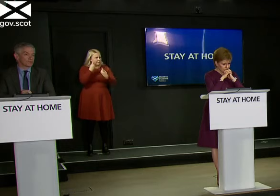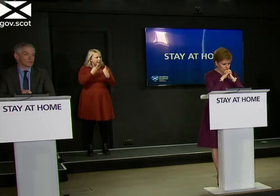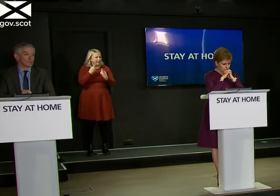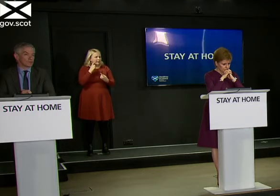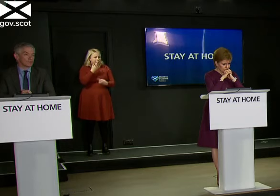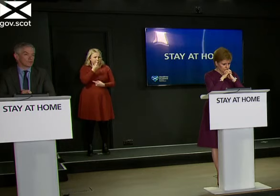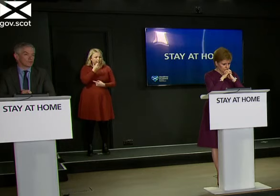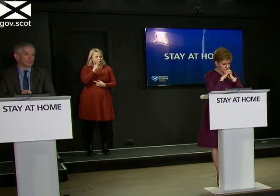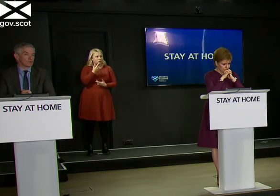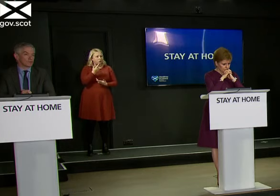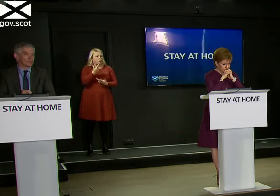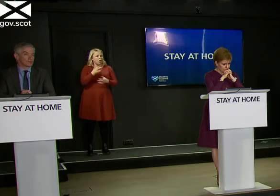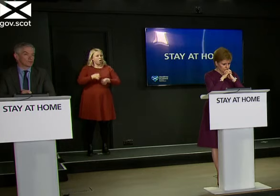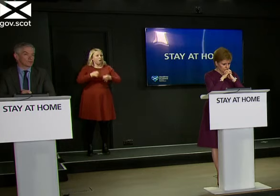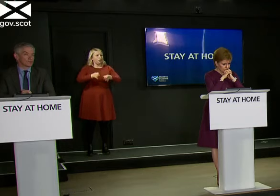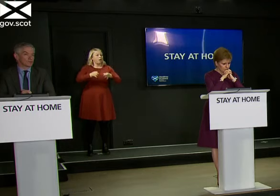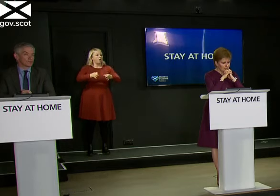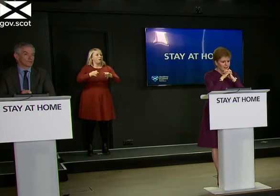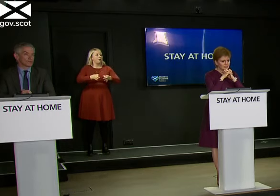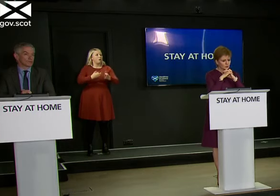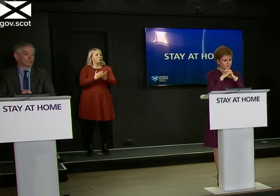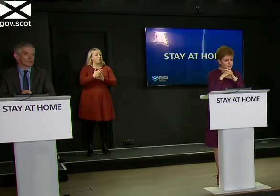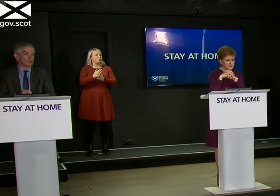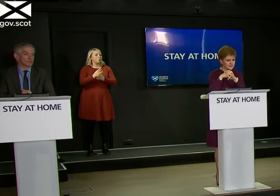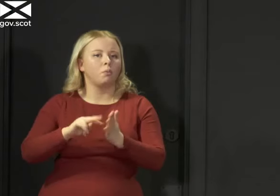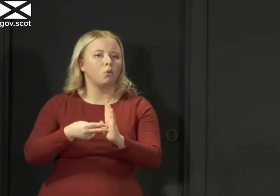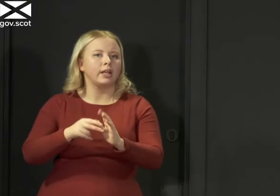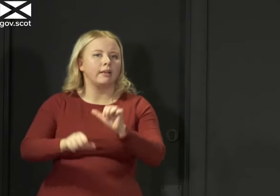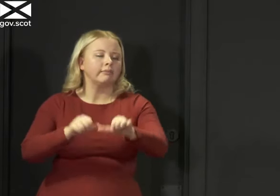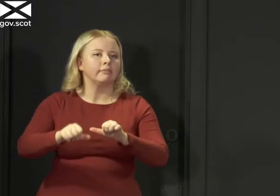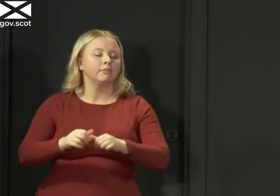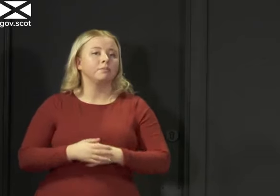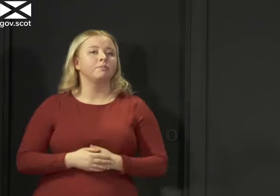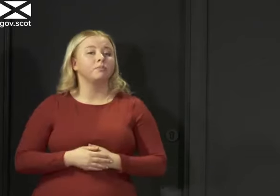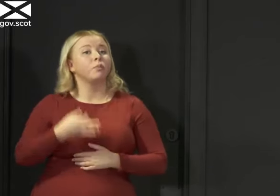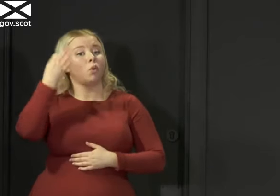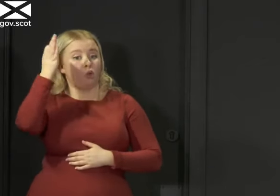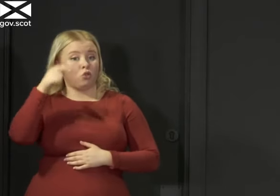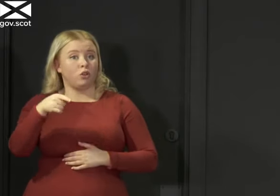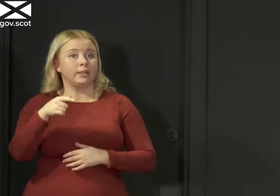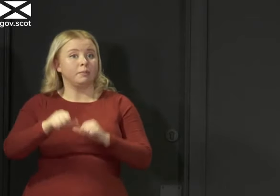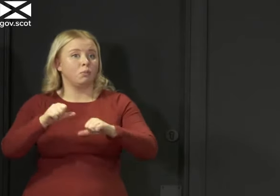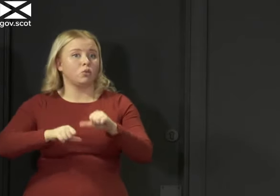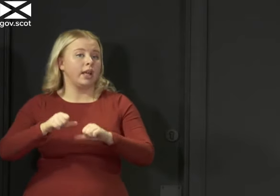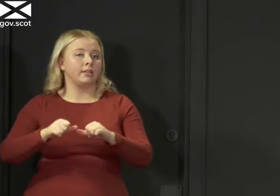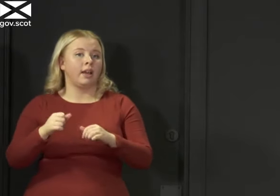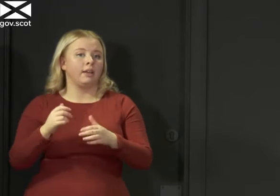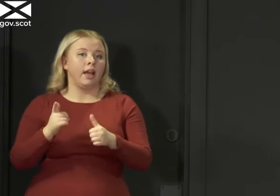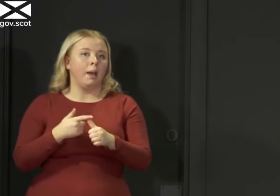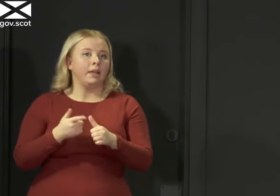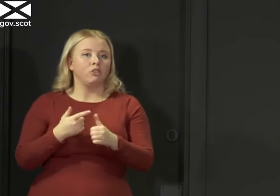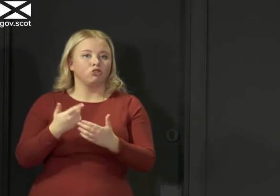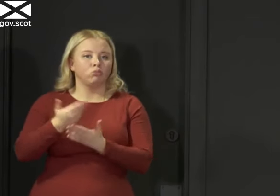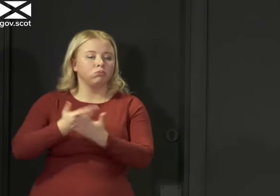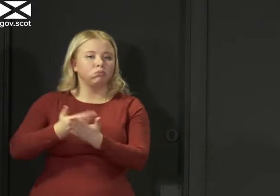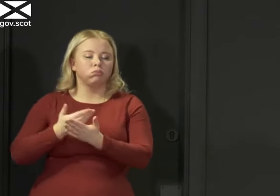potential backlogs in the administration of this? Local authorities are processing these applications and are working really hard and